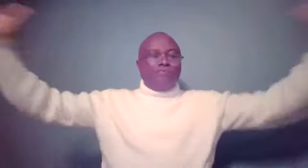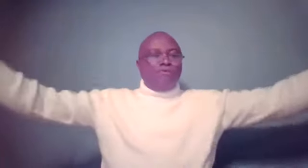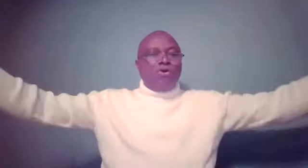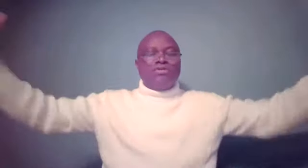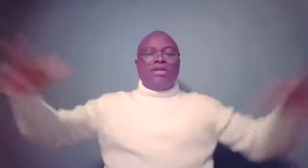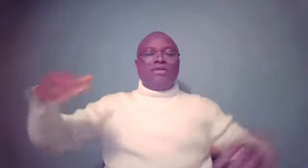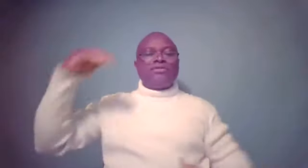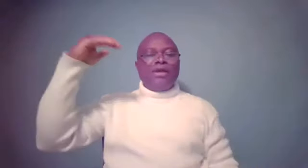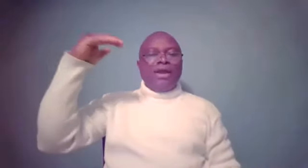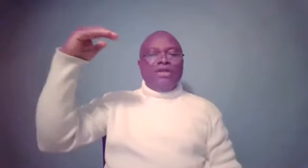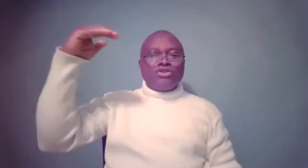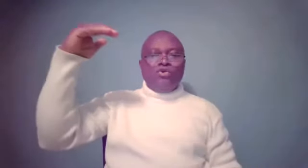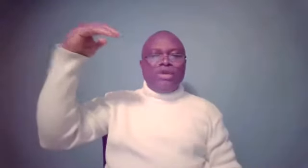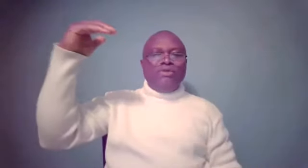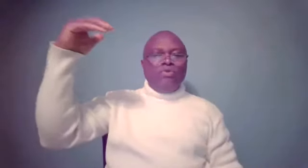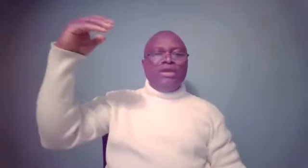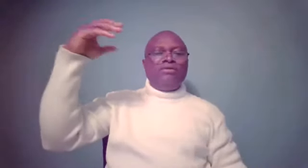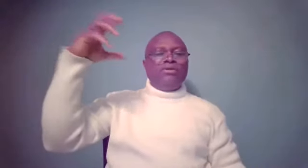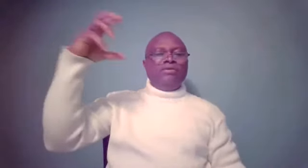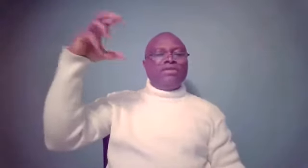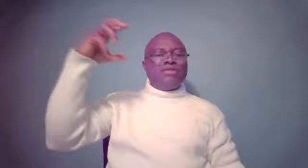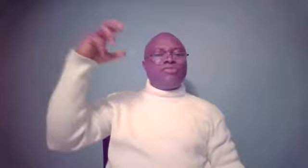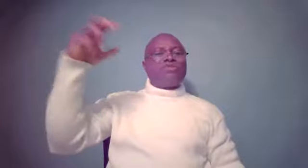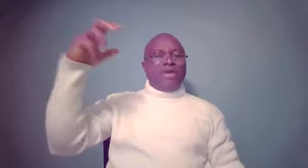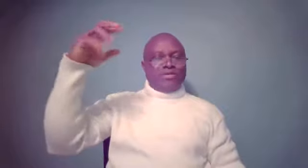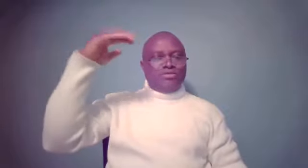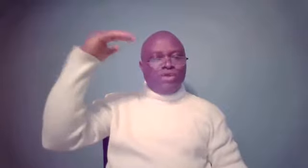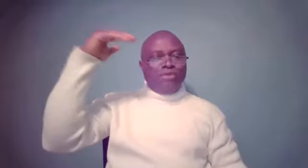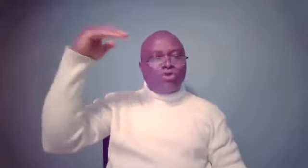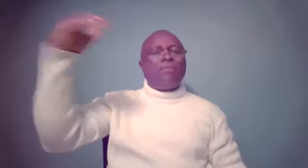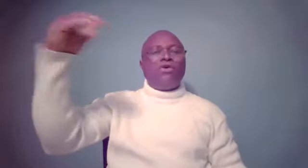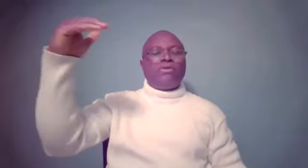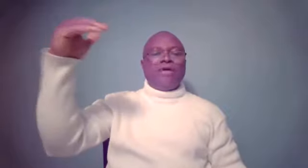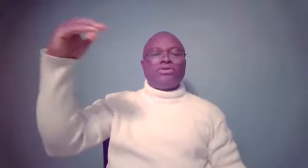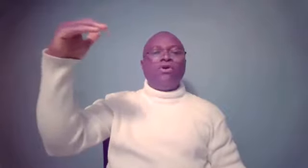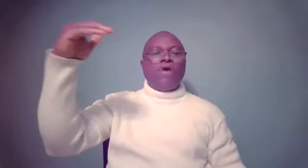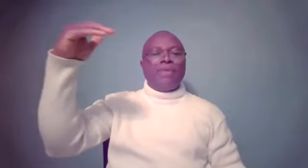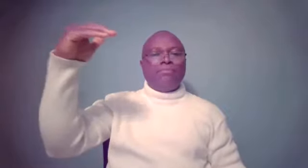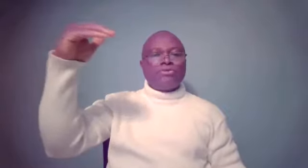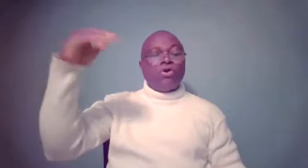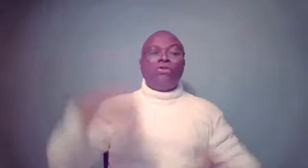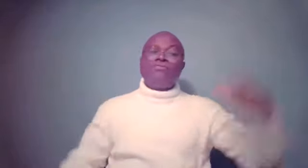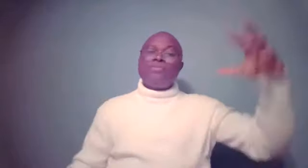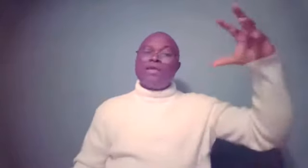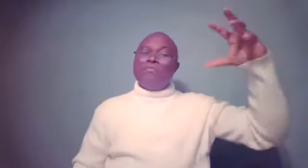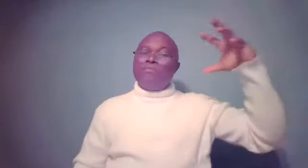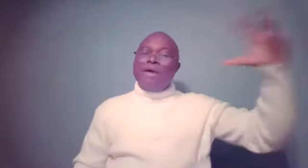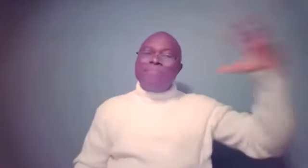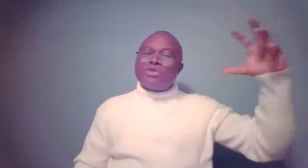four continents. And so we, his name resonates. We talk a lot about Saul, about Saul, but Barnabas